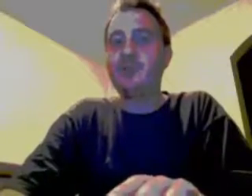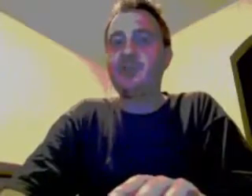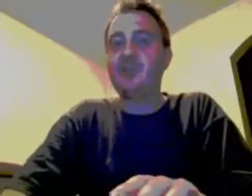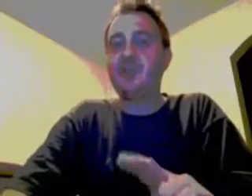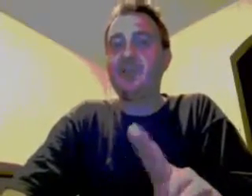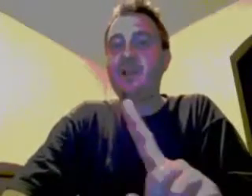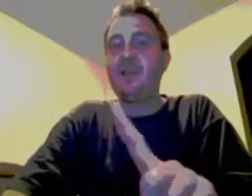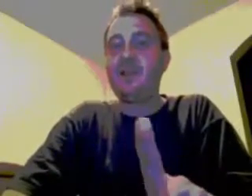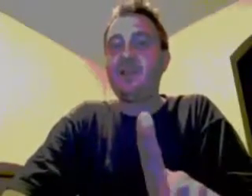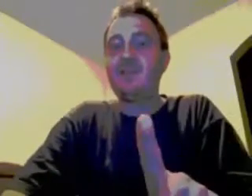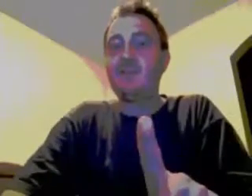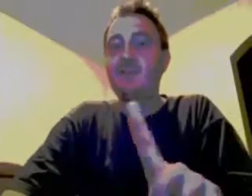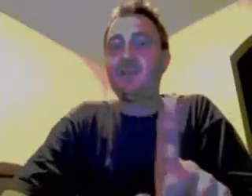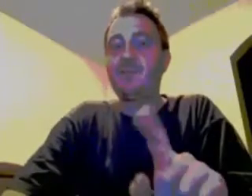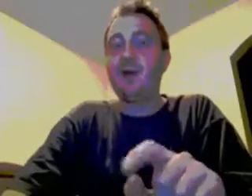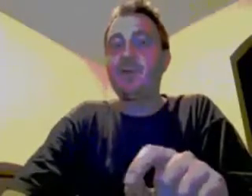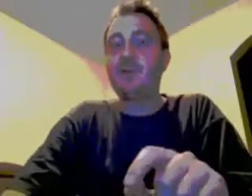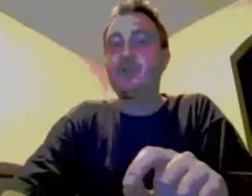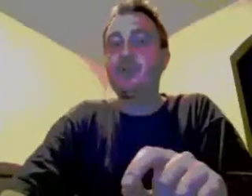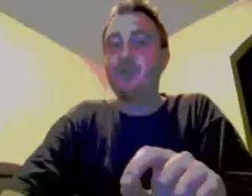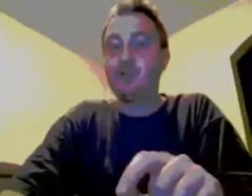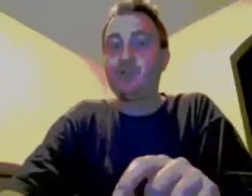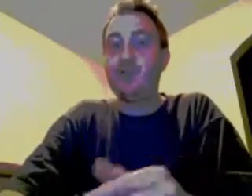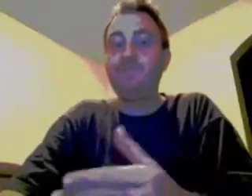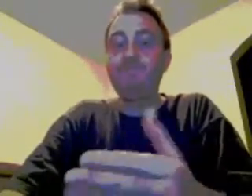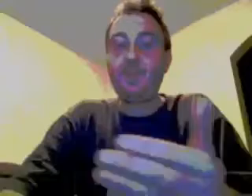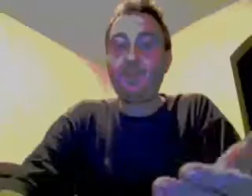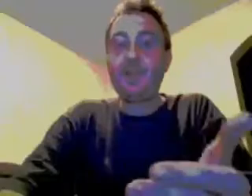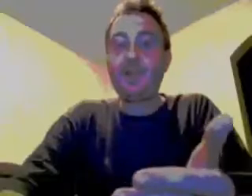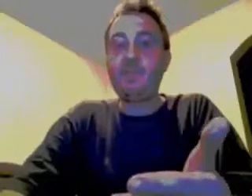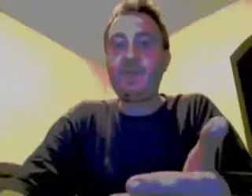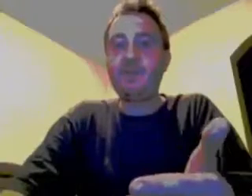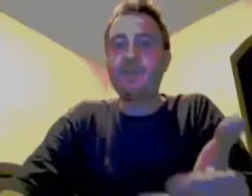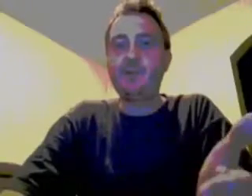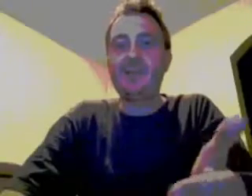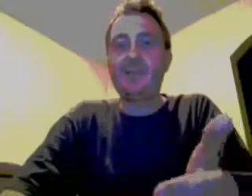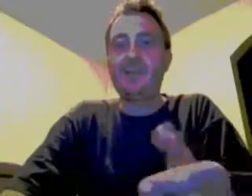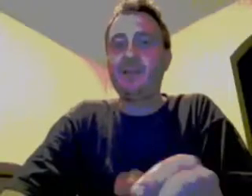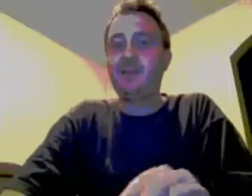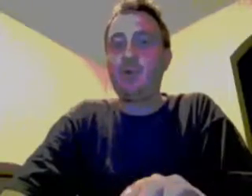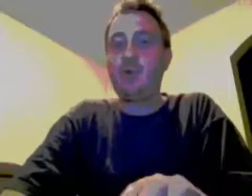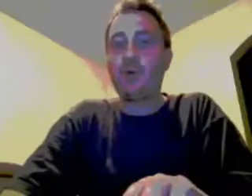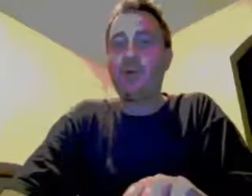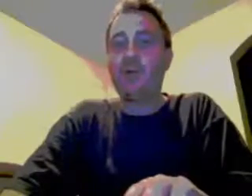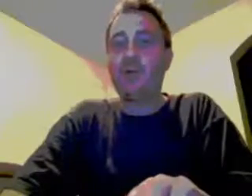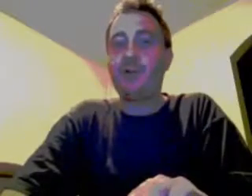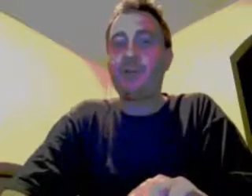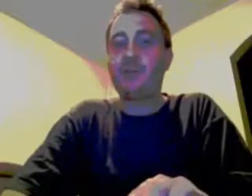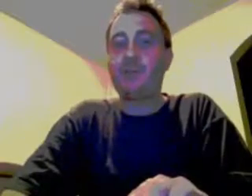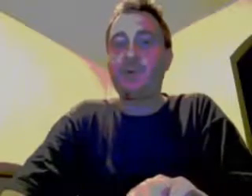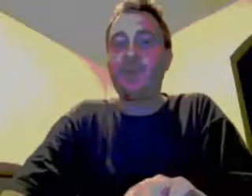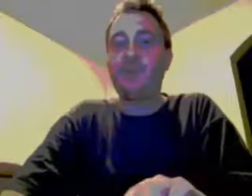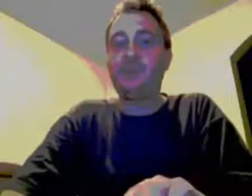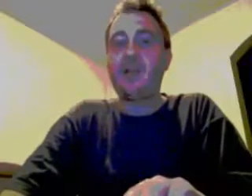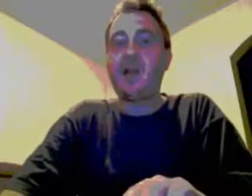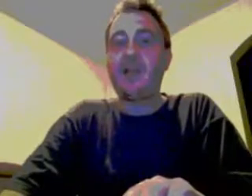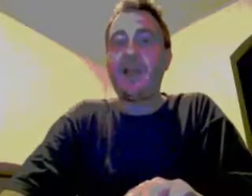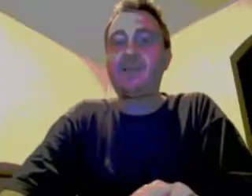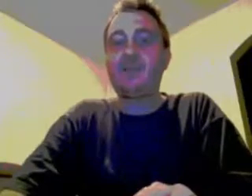insurance to date. 97% of Colorado's children. We can't go backwards. The U.S. Senate and Cory Gardner must protect our access